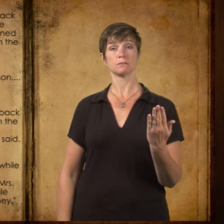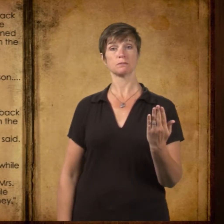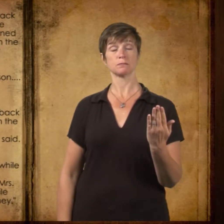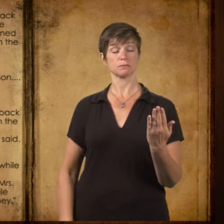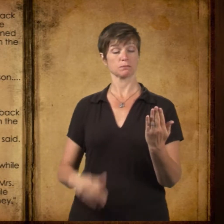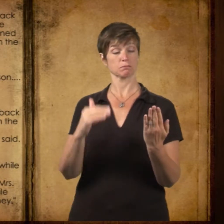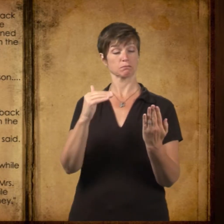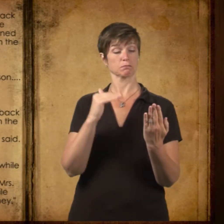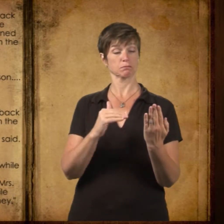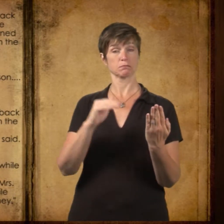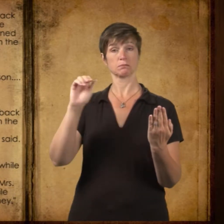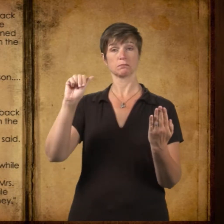Anderson!